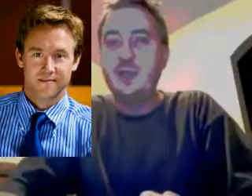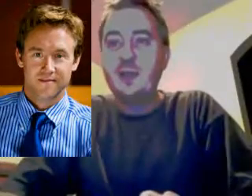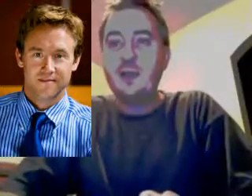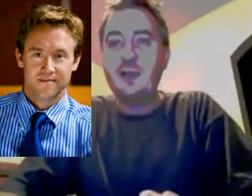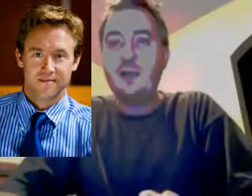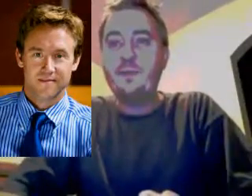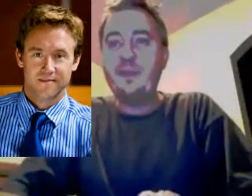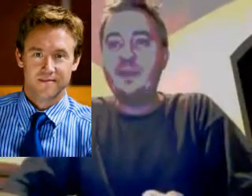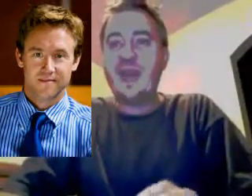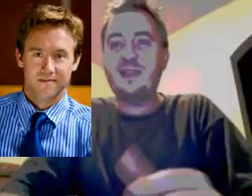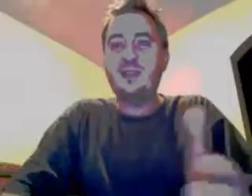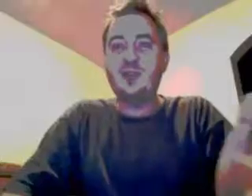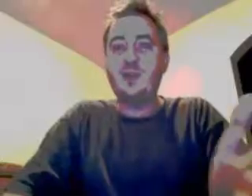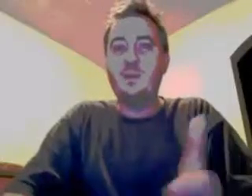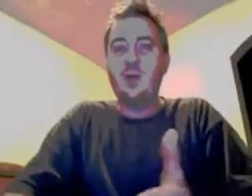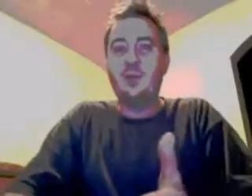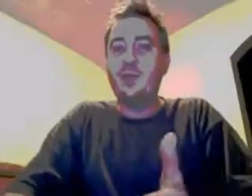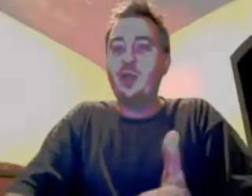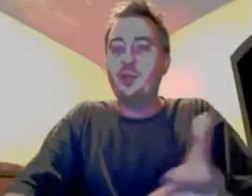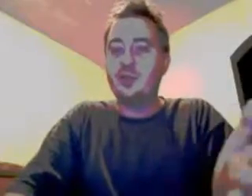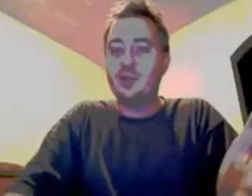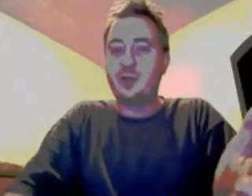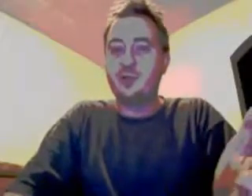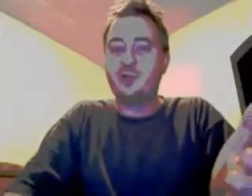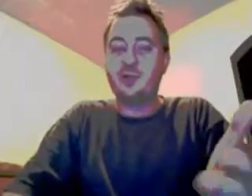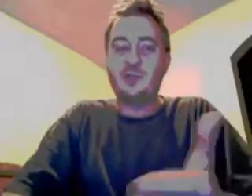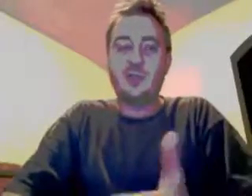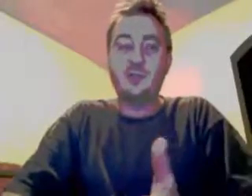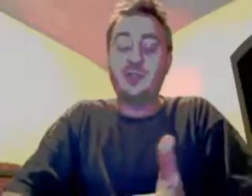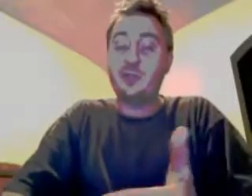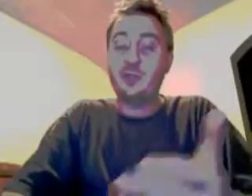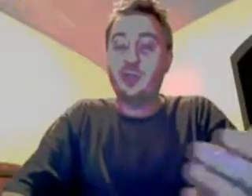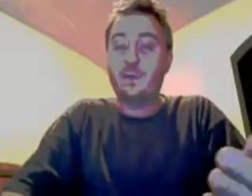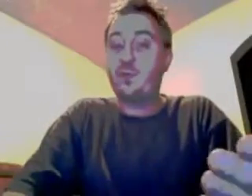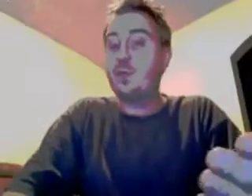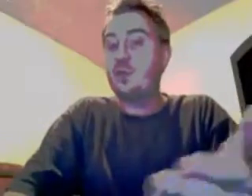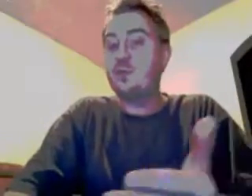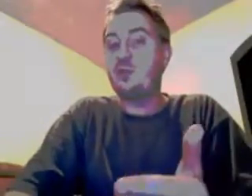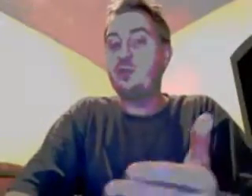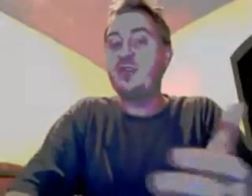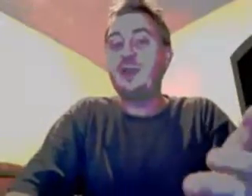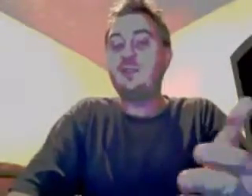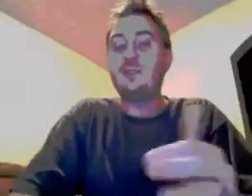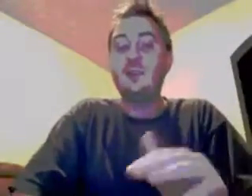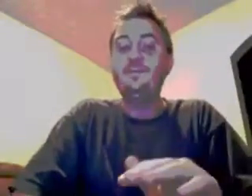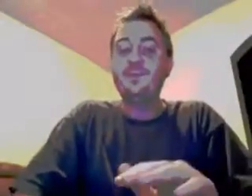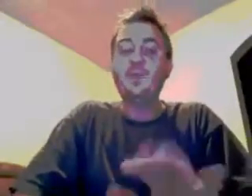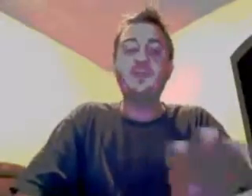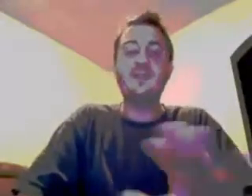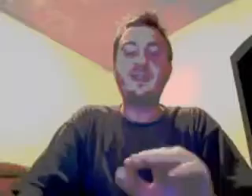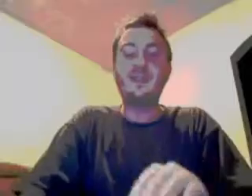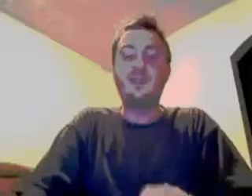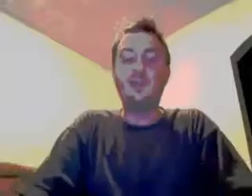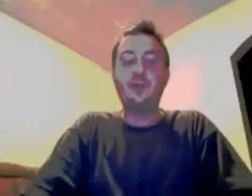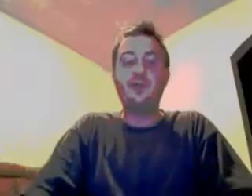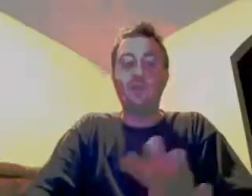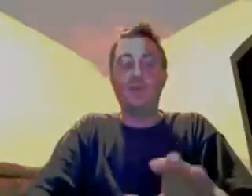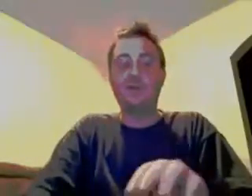the taxes are among, the lowest in the country. So she's conservative when it comes to taxes, which is actually what you want